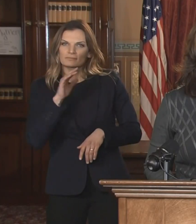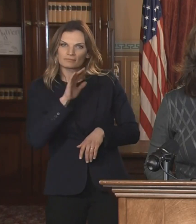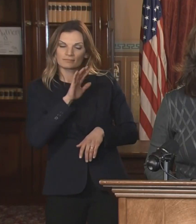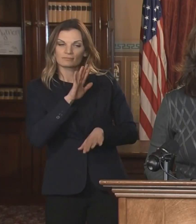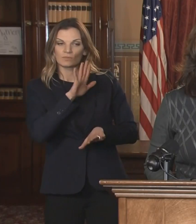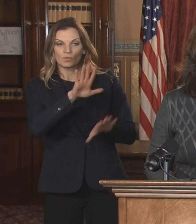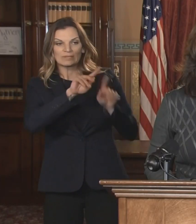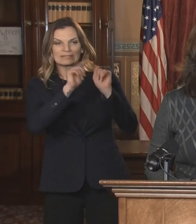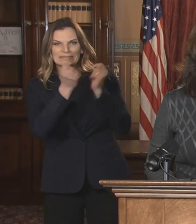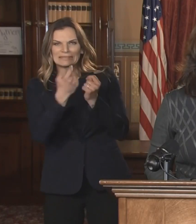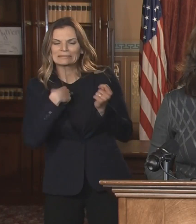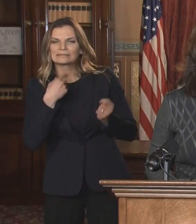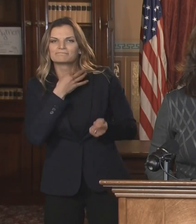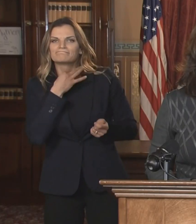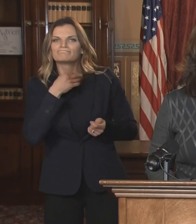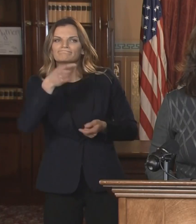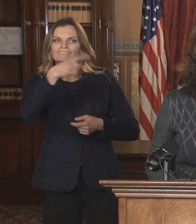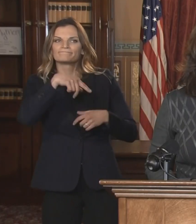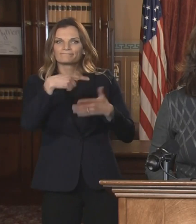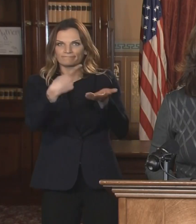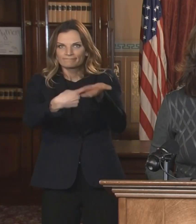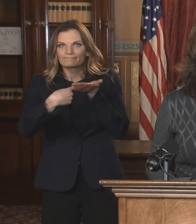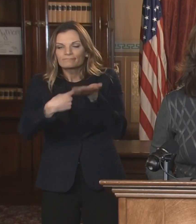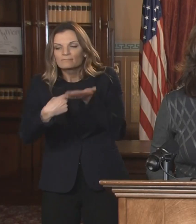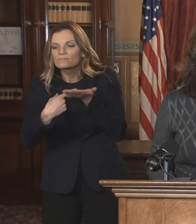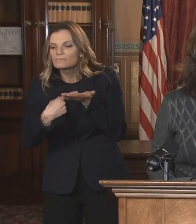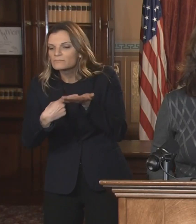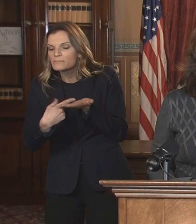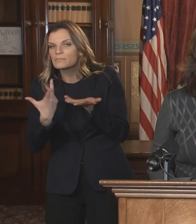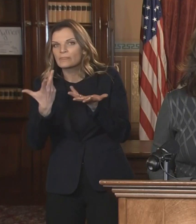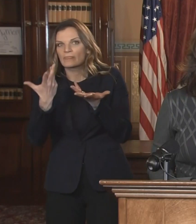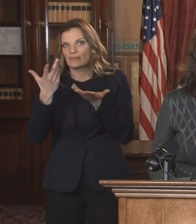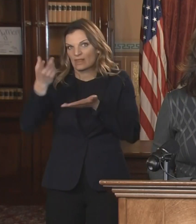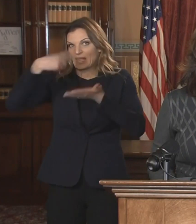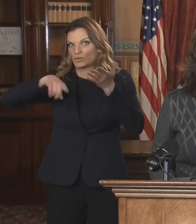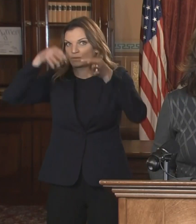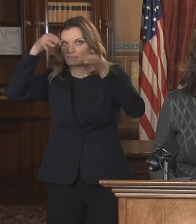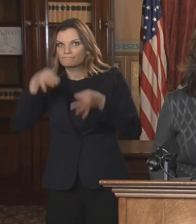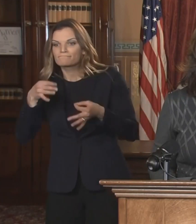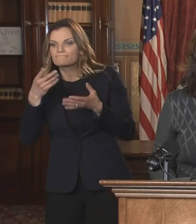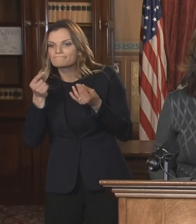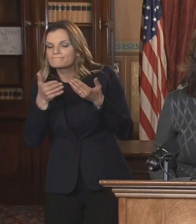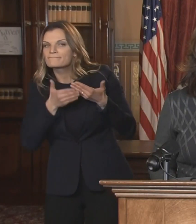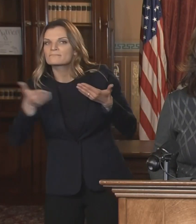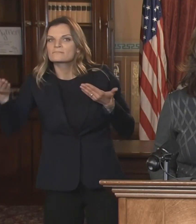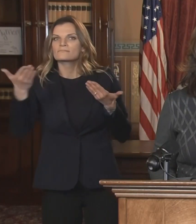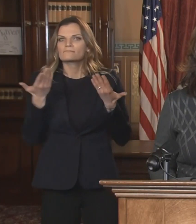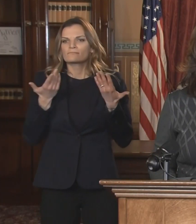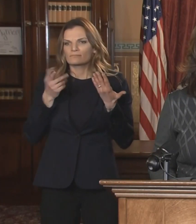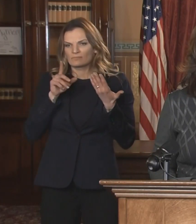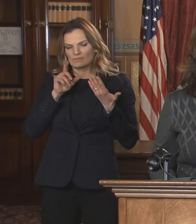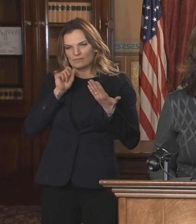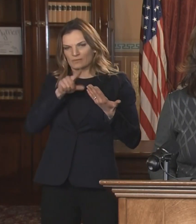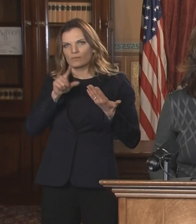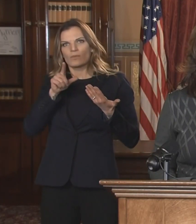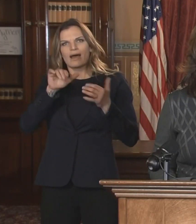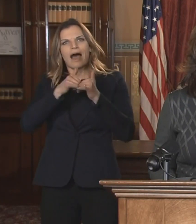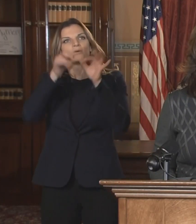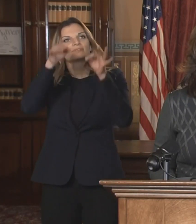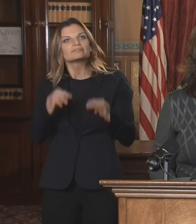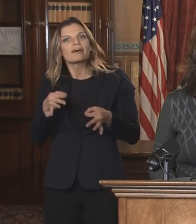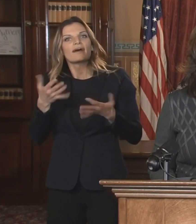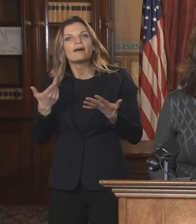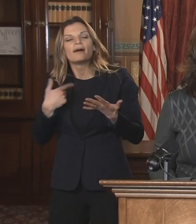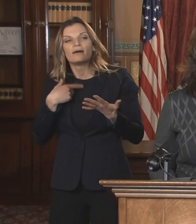team are looking at the numbers that will determine your course of action next week, is it strictly the volume of cases?